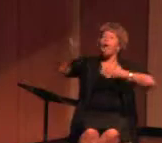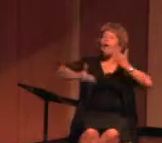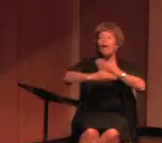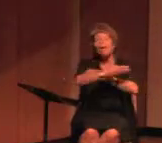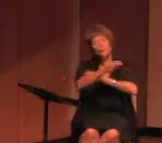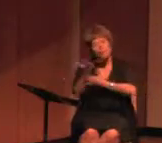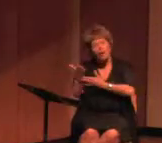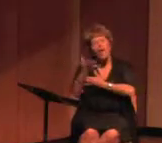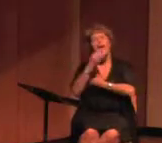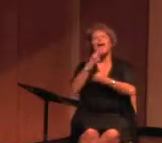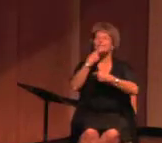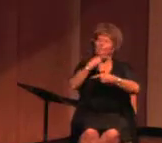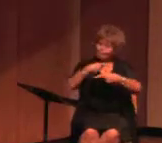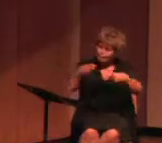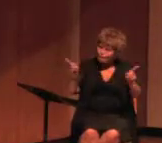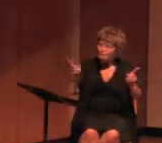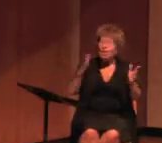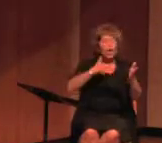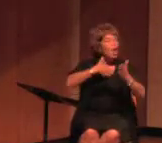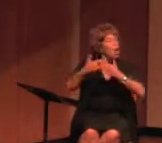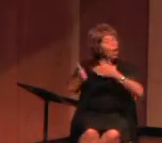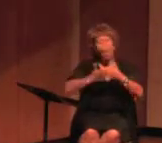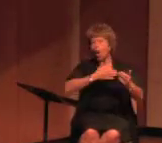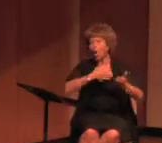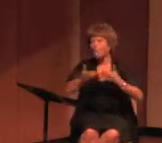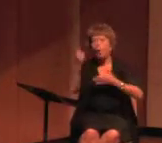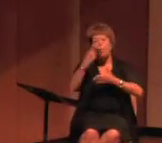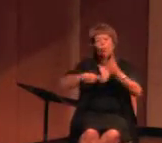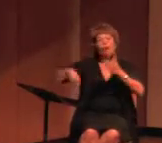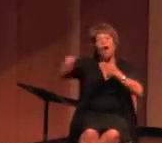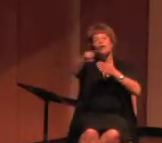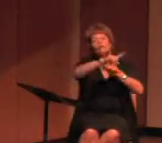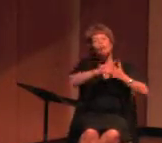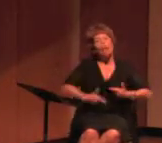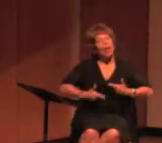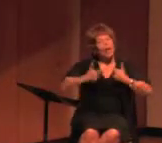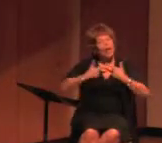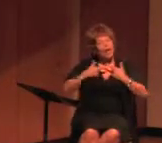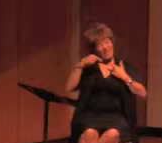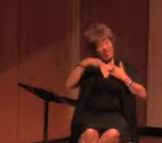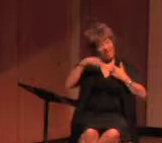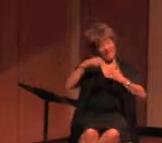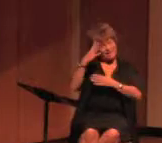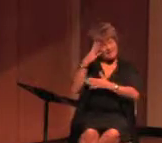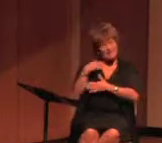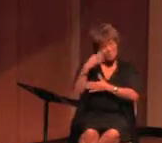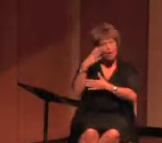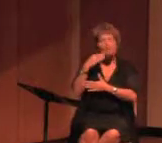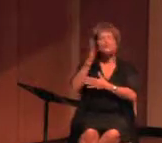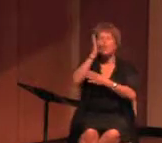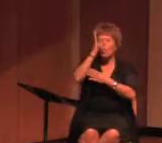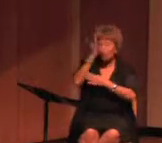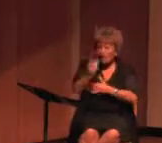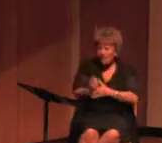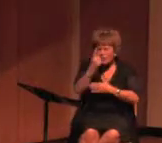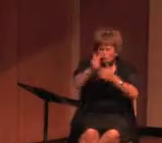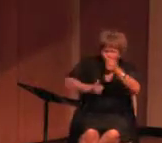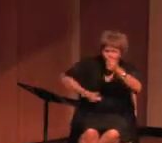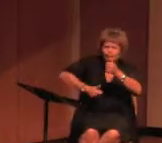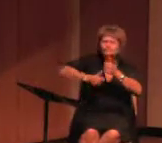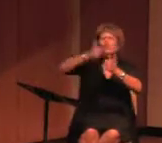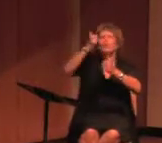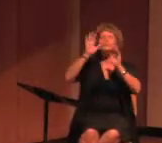And I can assure you, no matter what you end up doing in your life, this experience is going to be one of the most